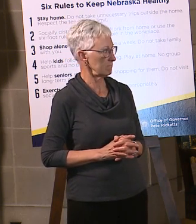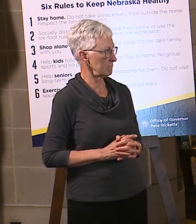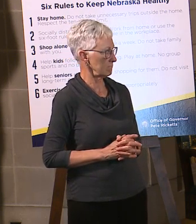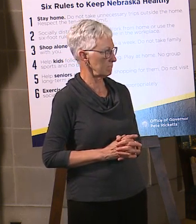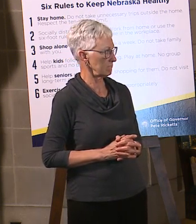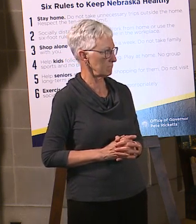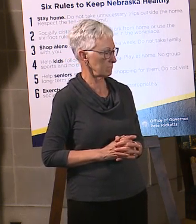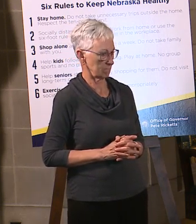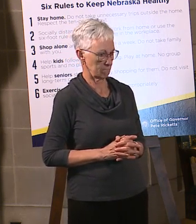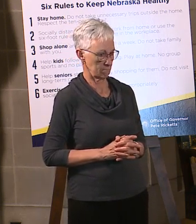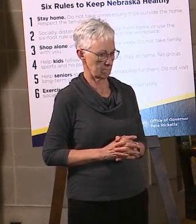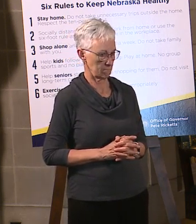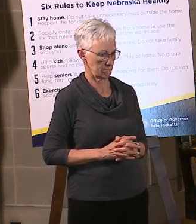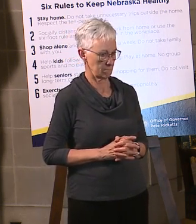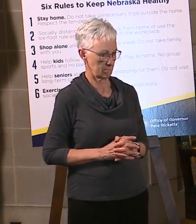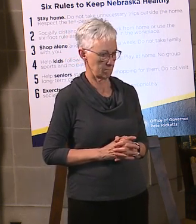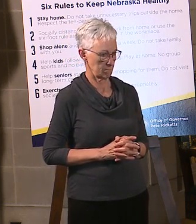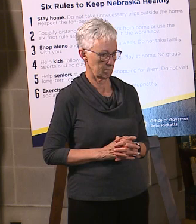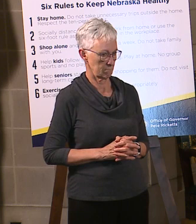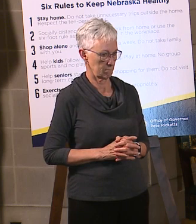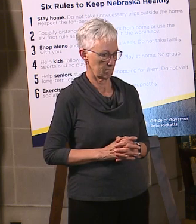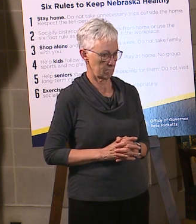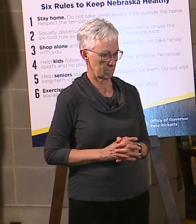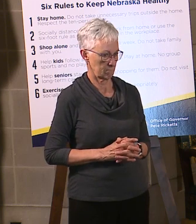the... What are they saying? So...